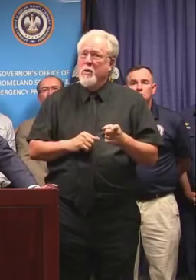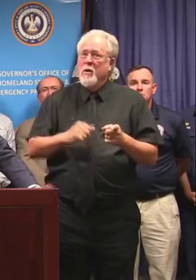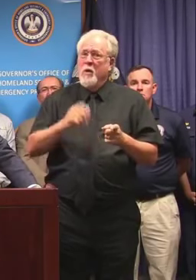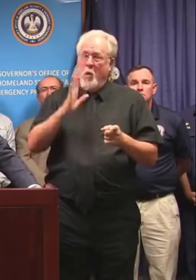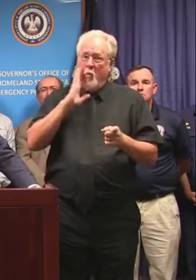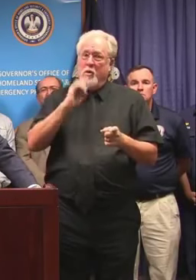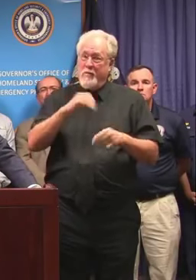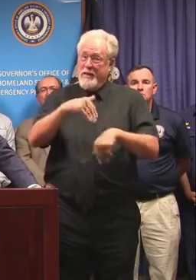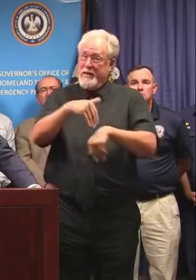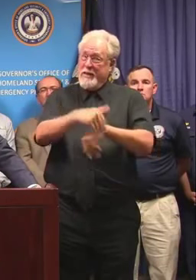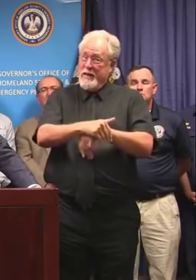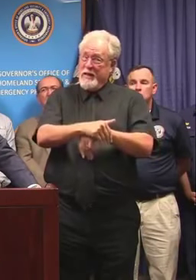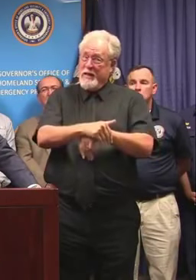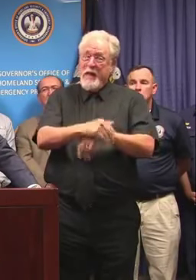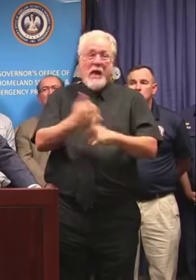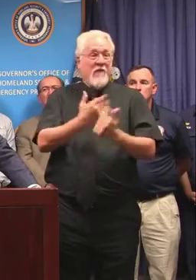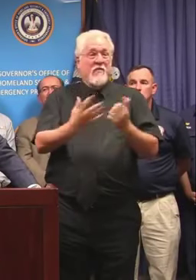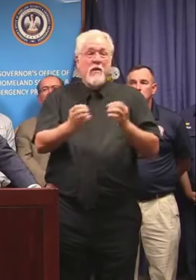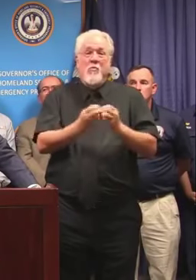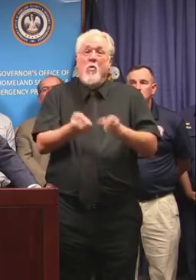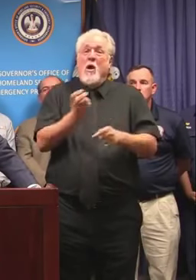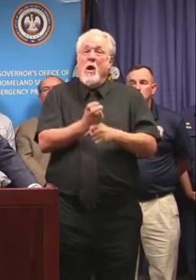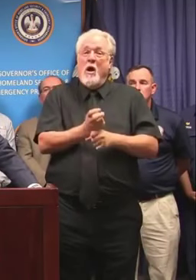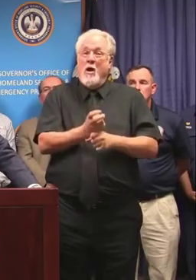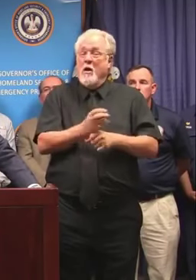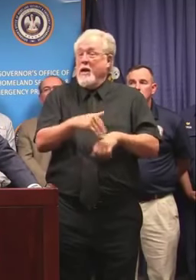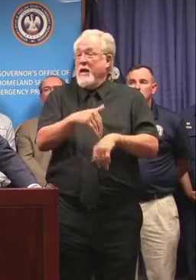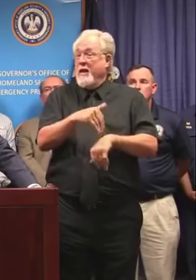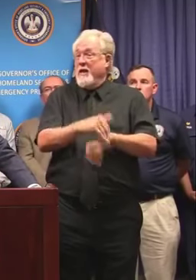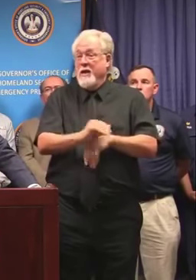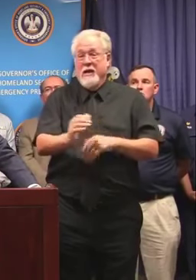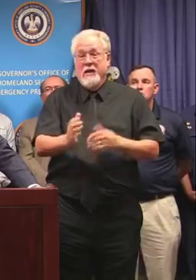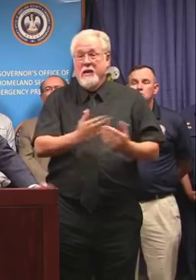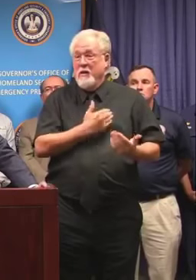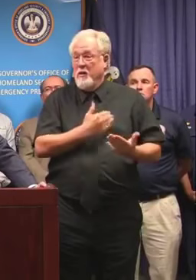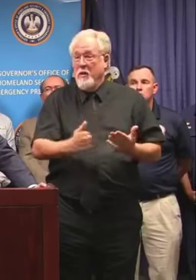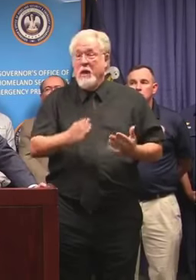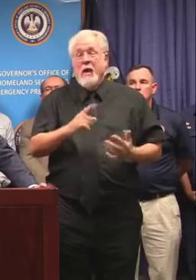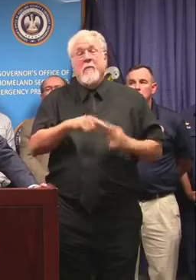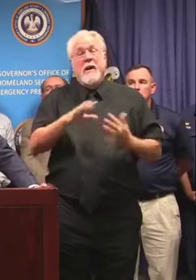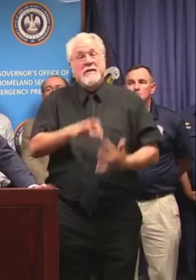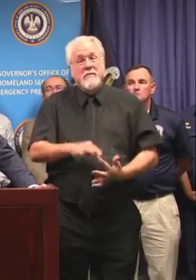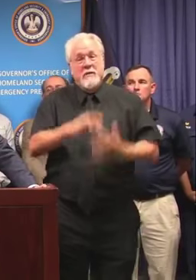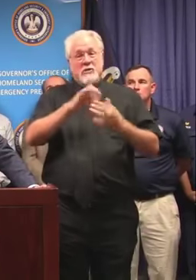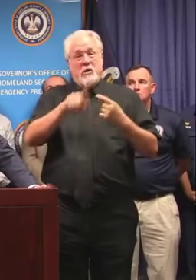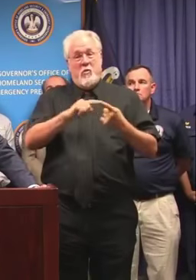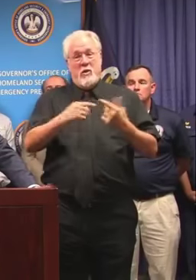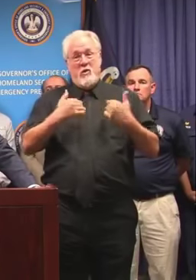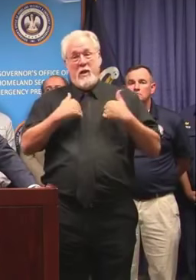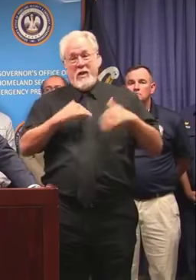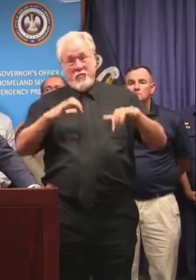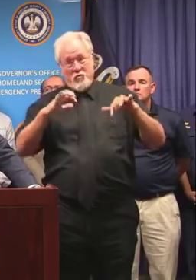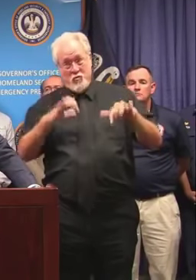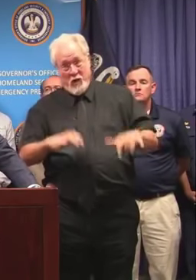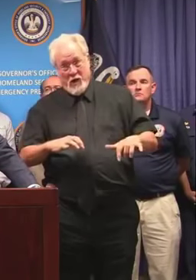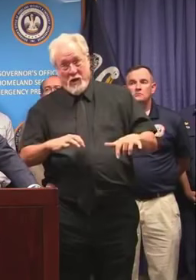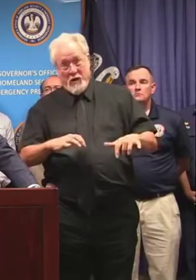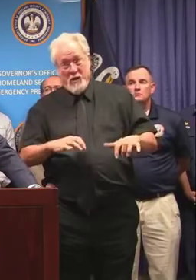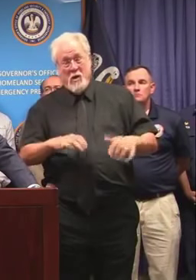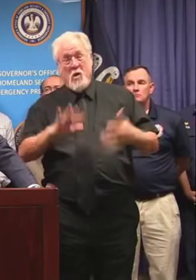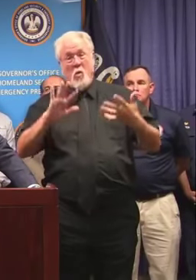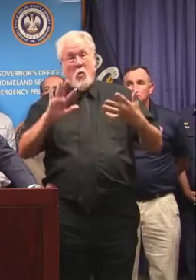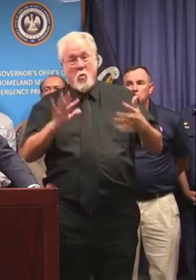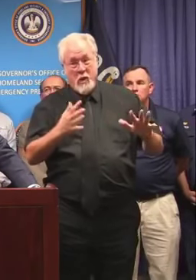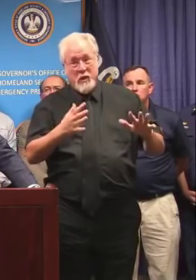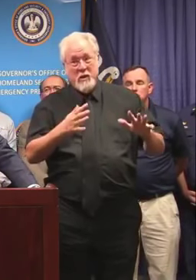nighttime event. Everything is much harder at night under any circumstances, but especially when you have rain, wind,